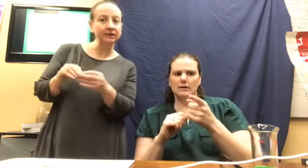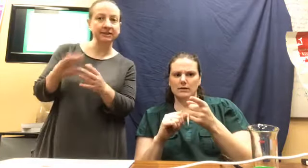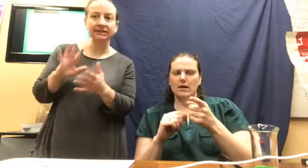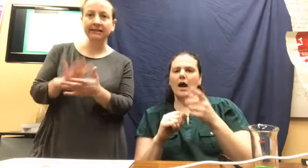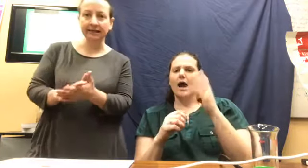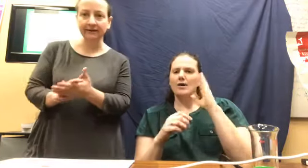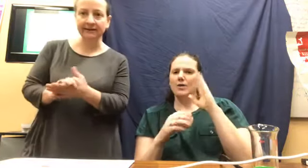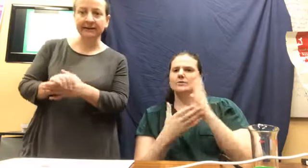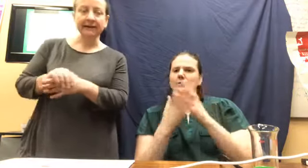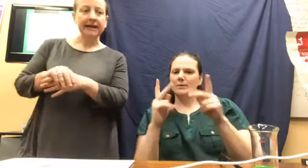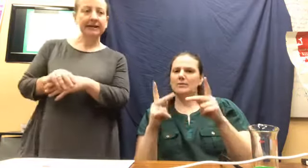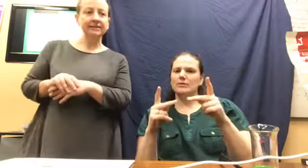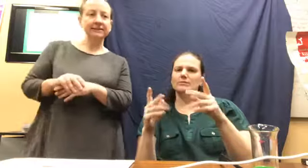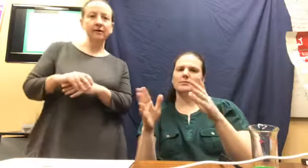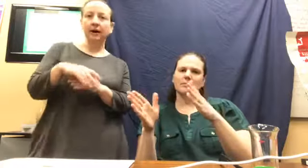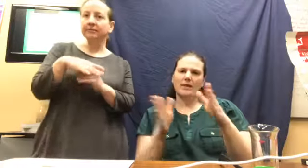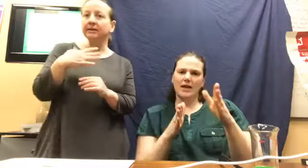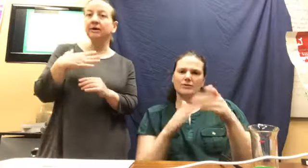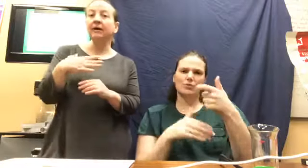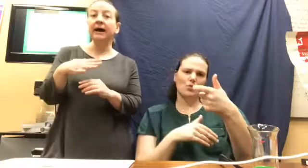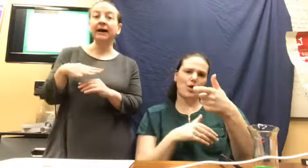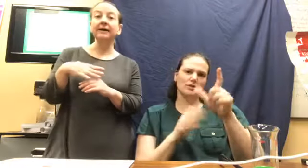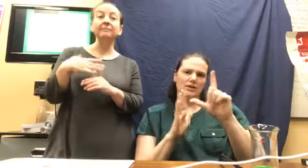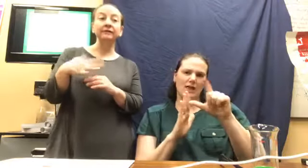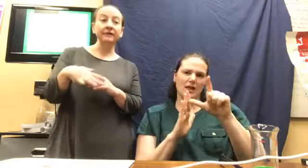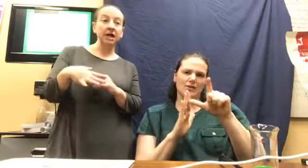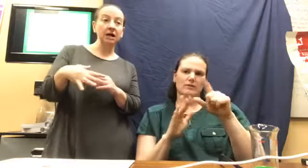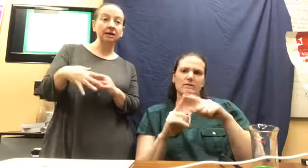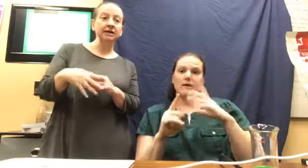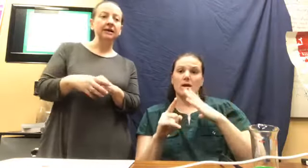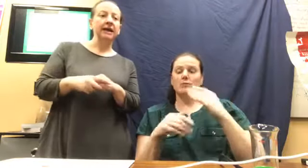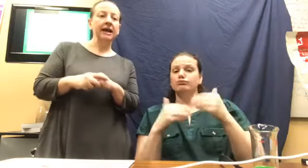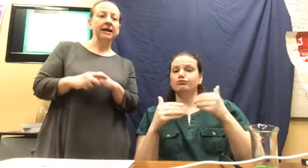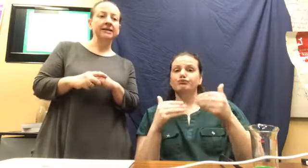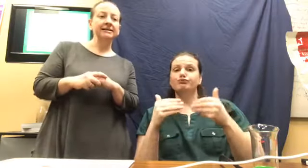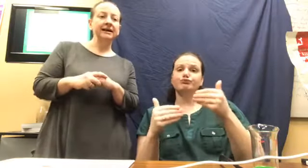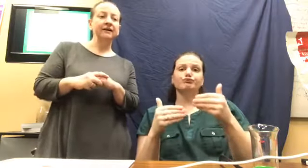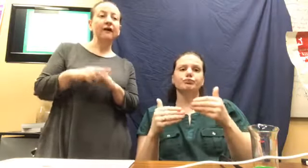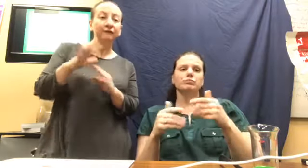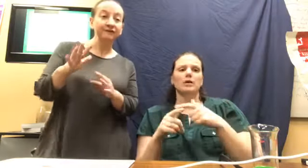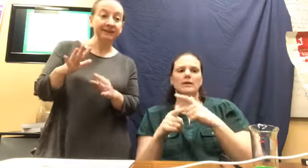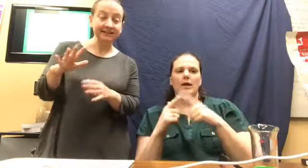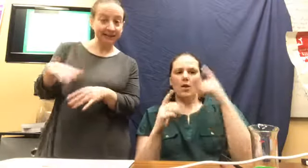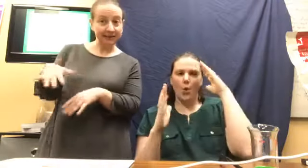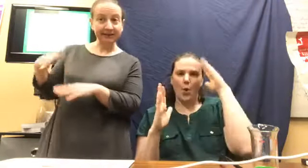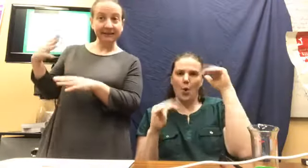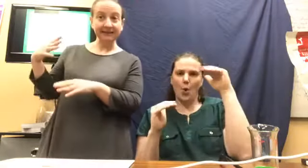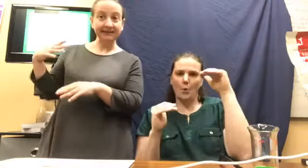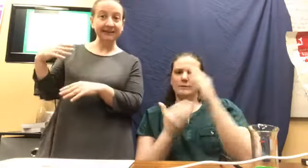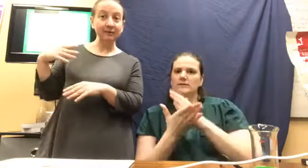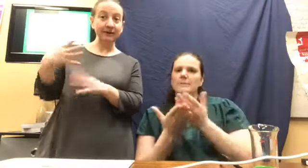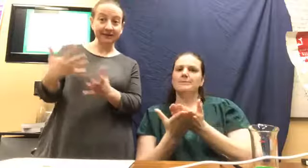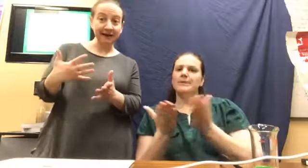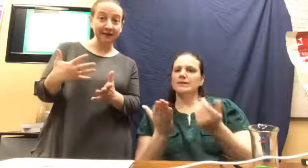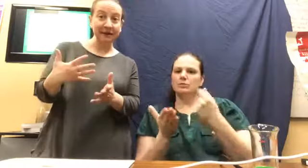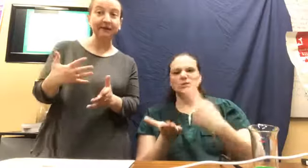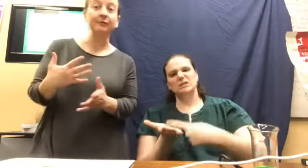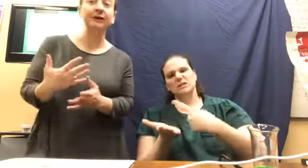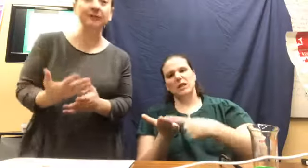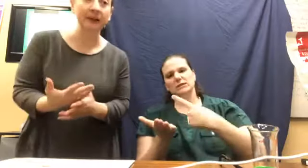this later. And so I'm going to go ahead and move along. And, uh, hopefully some of the things that we're going to talk about are what you want to